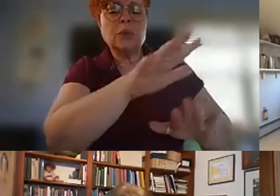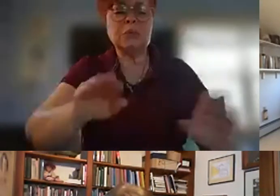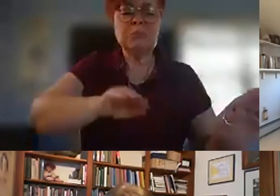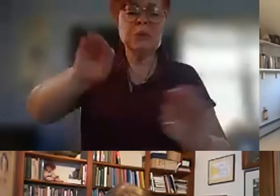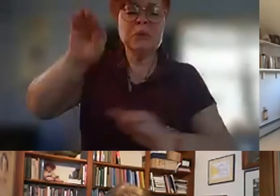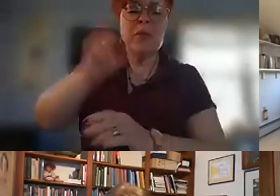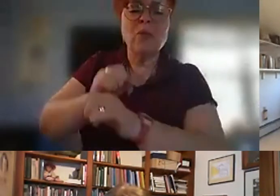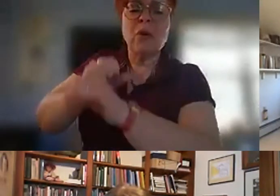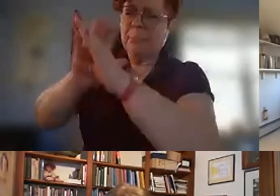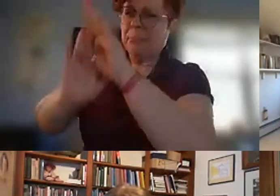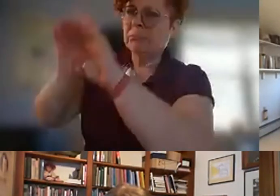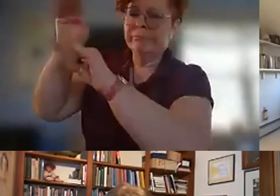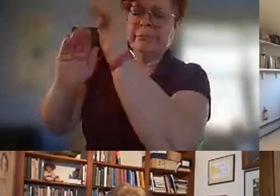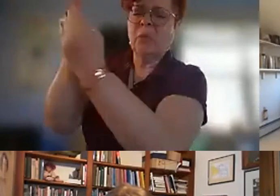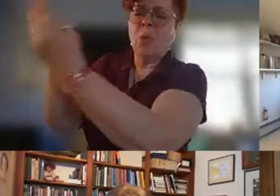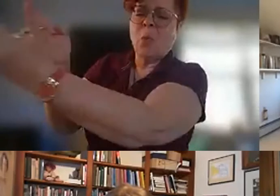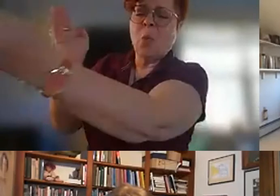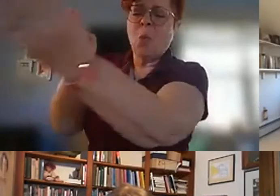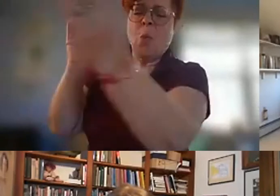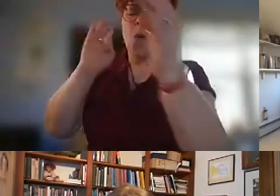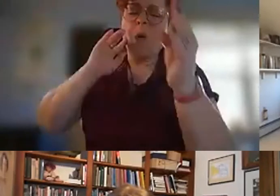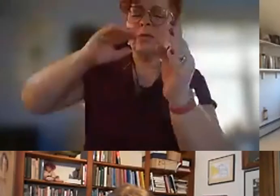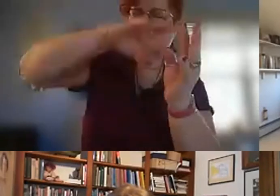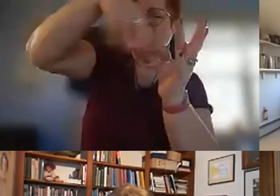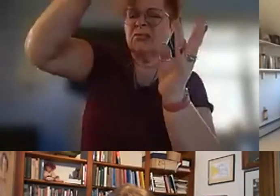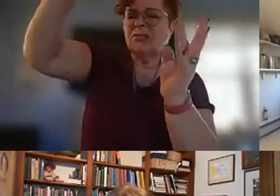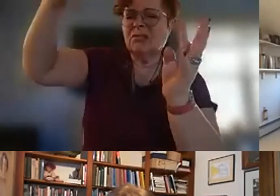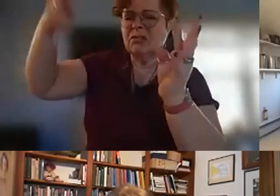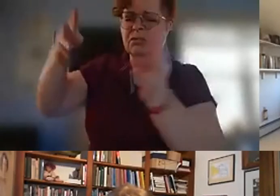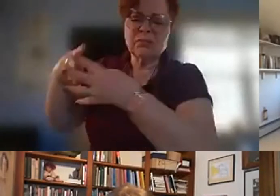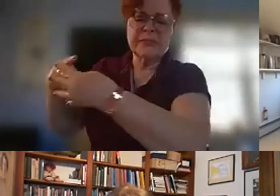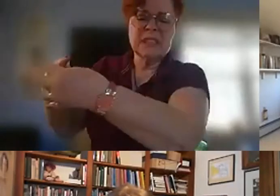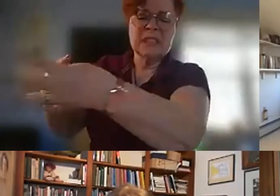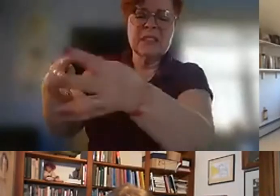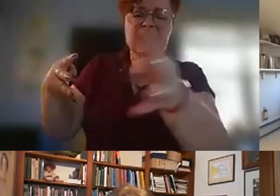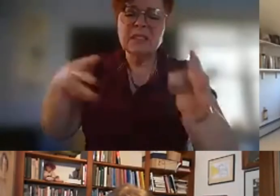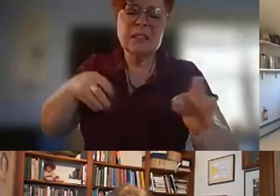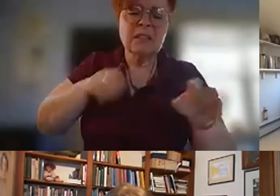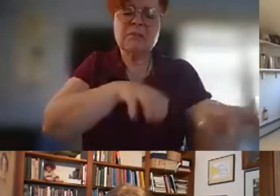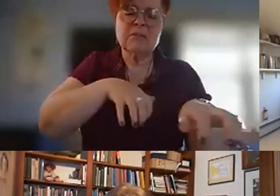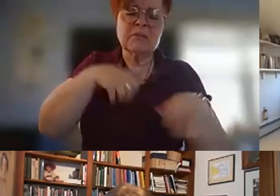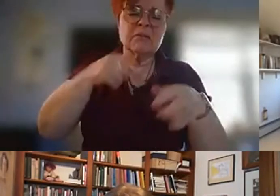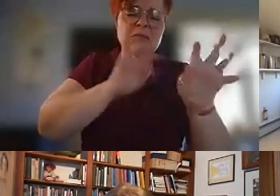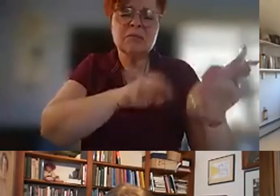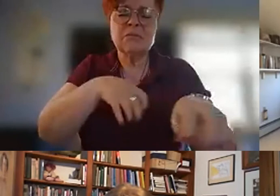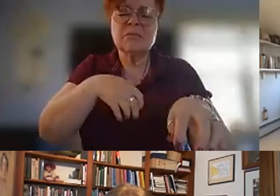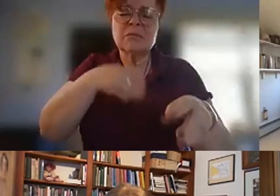the walls strung the twisted wire fencing tilled the soil planted the apple trees